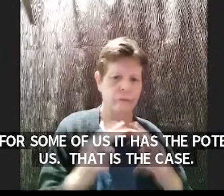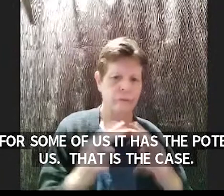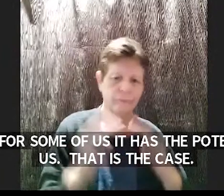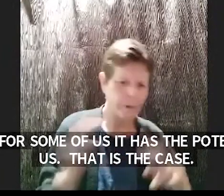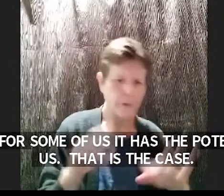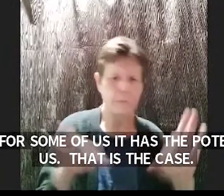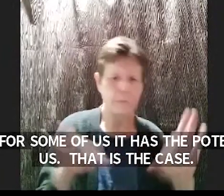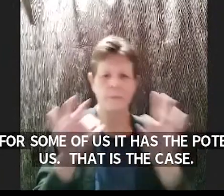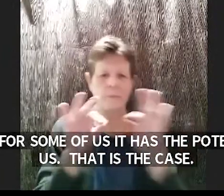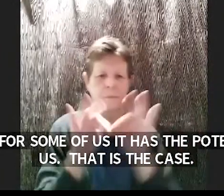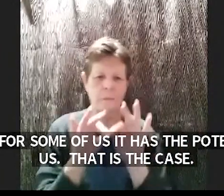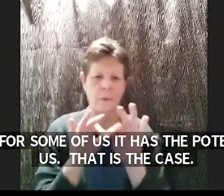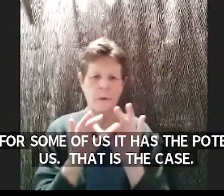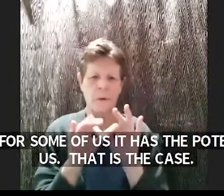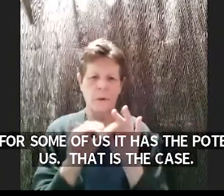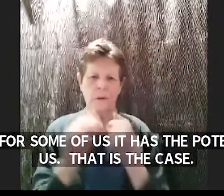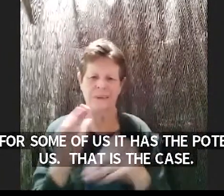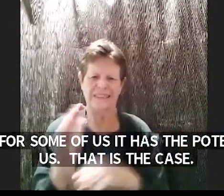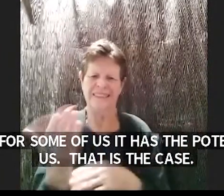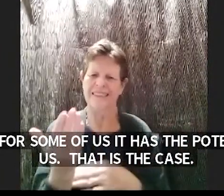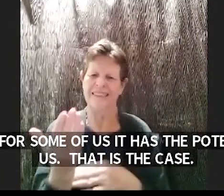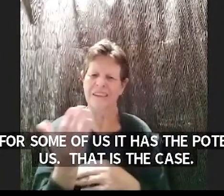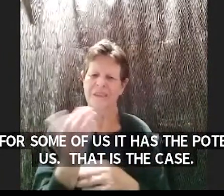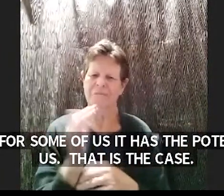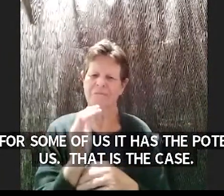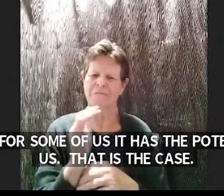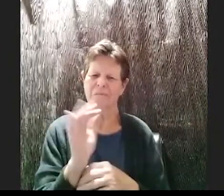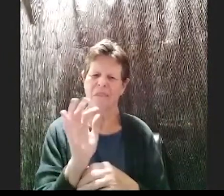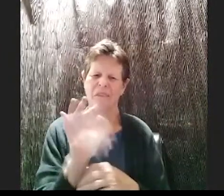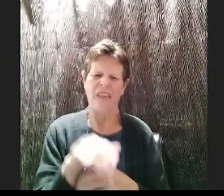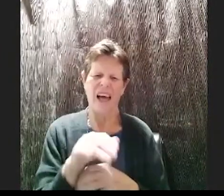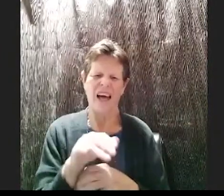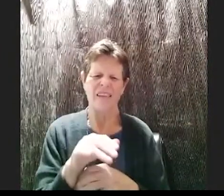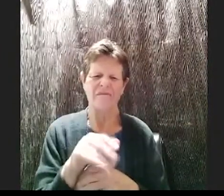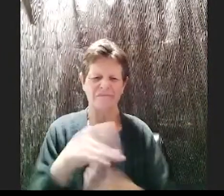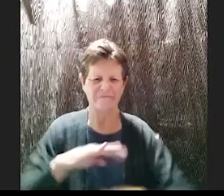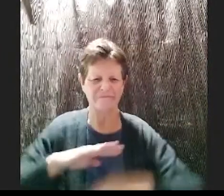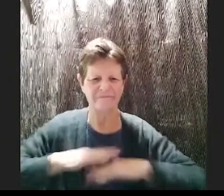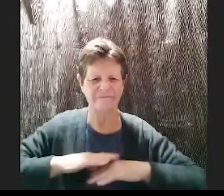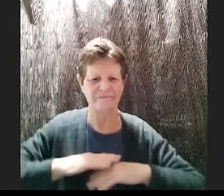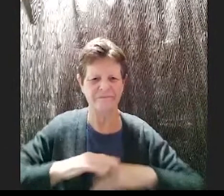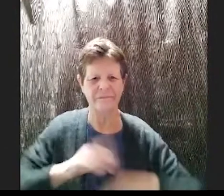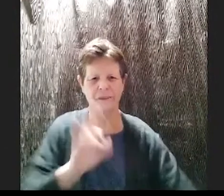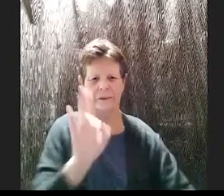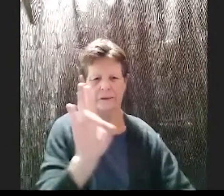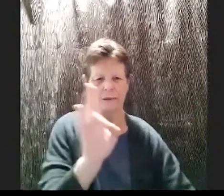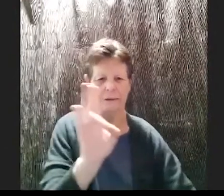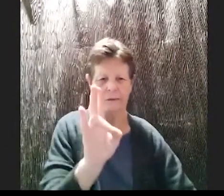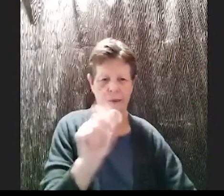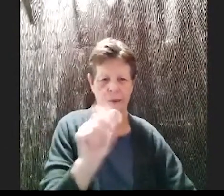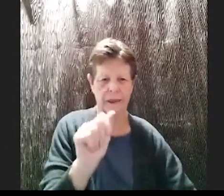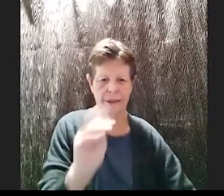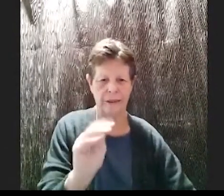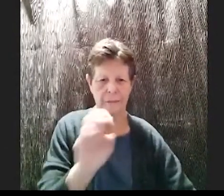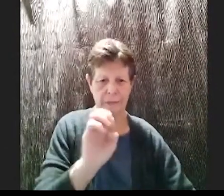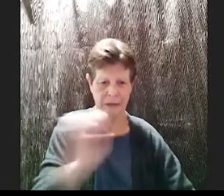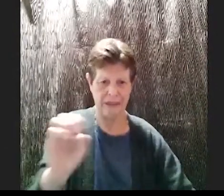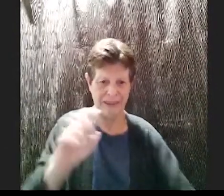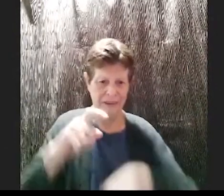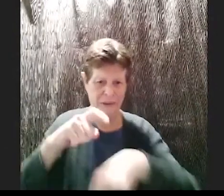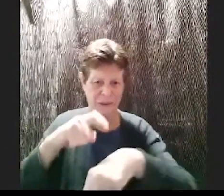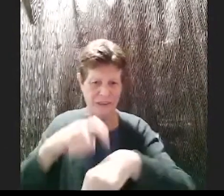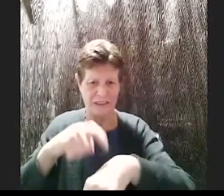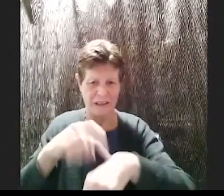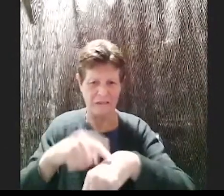wraps us up pretty nice and tidy so again that's 7 a.m eastern time so for us pacific folks that's